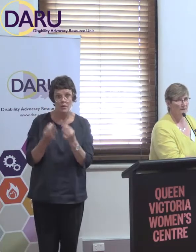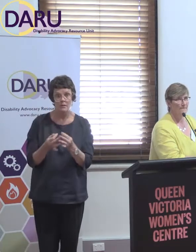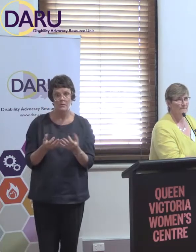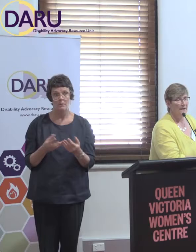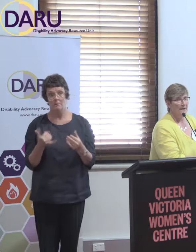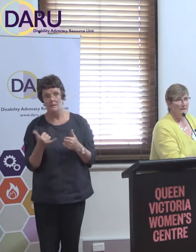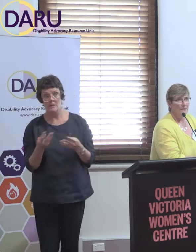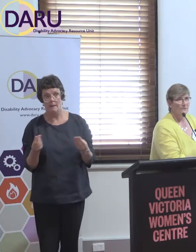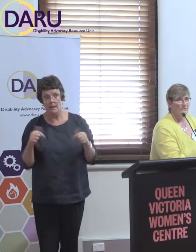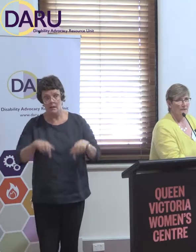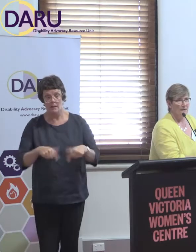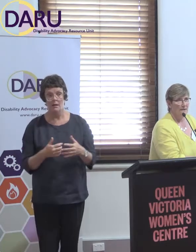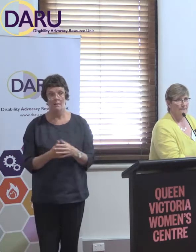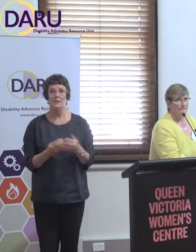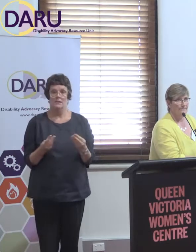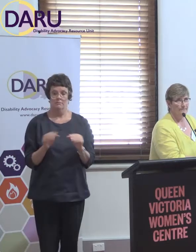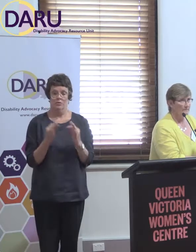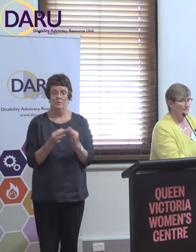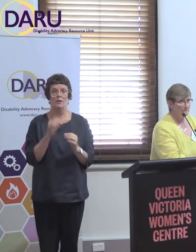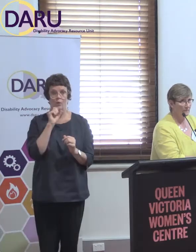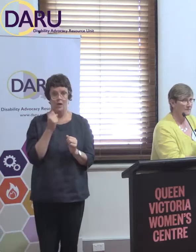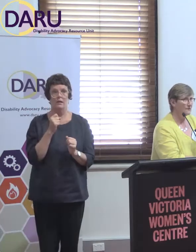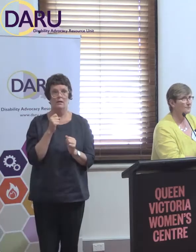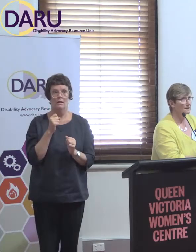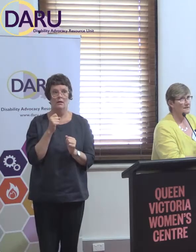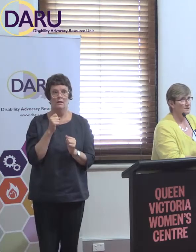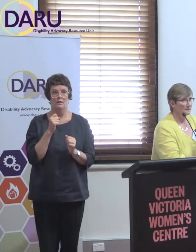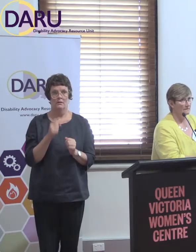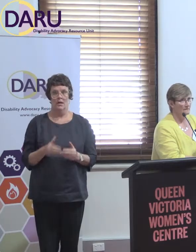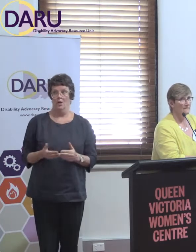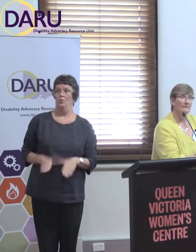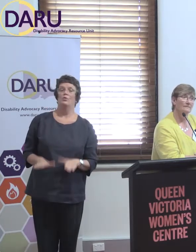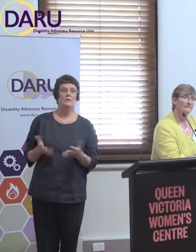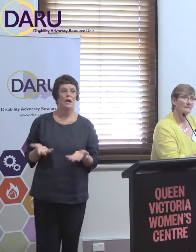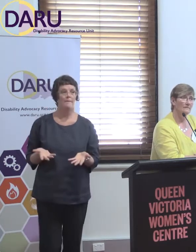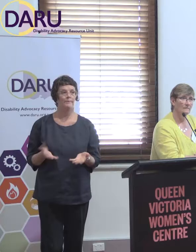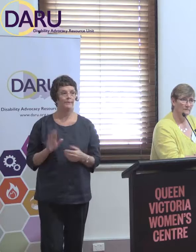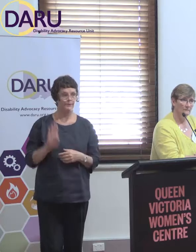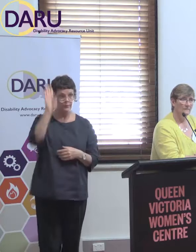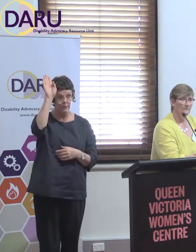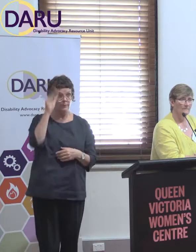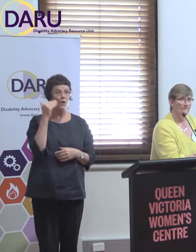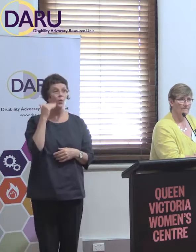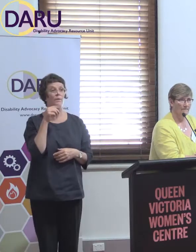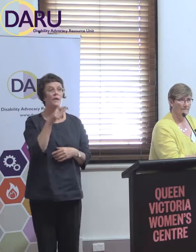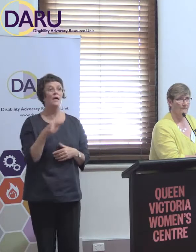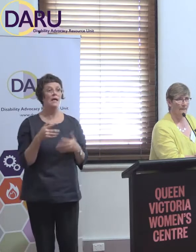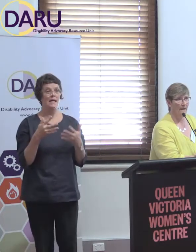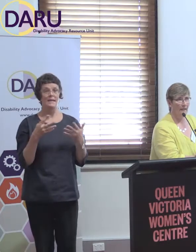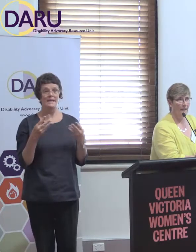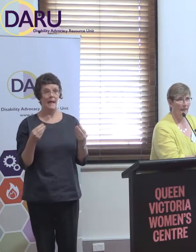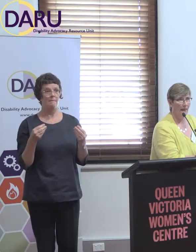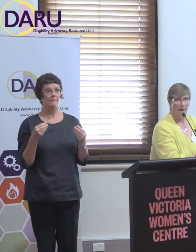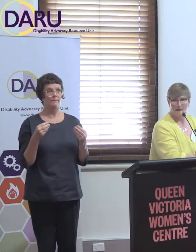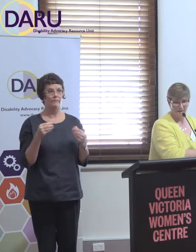certainly some that are losing... So, an organisation that... Yep. That's right. There are agencies... And